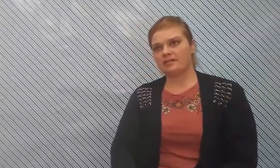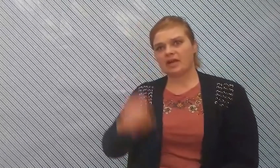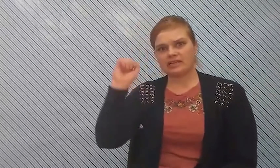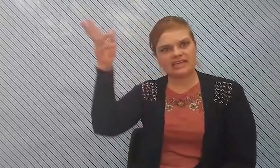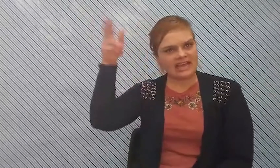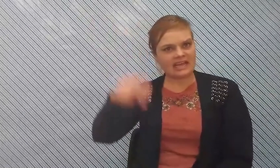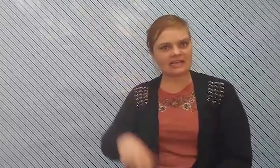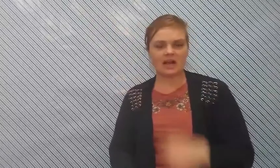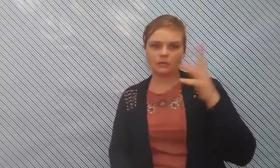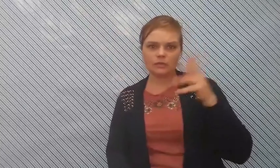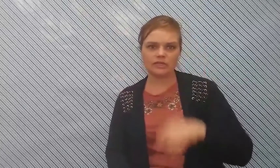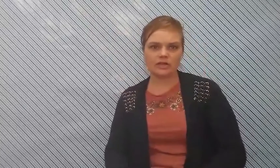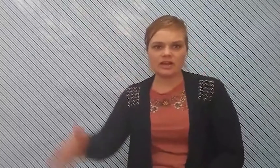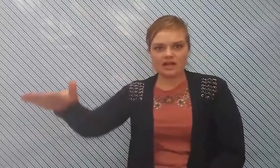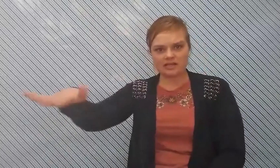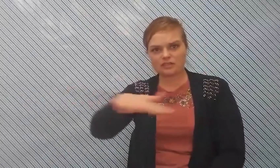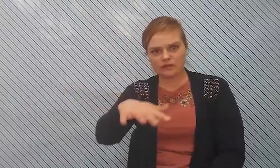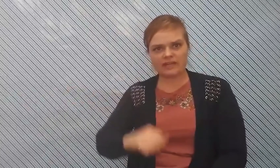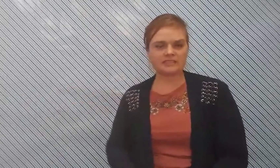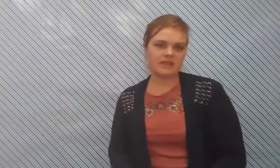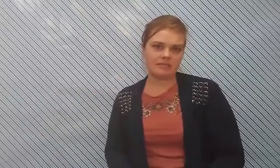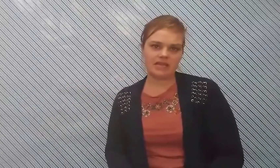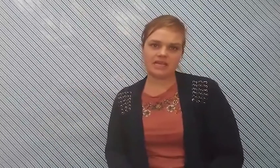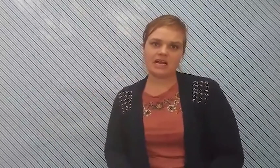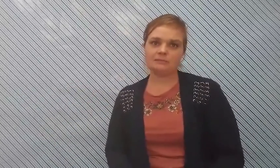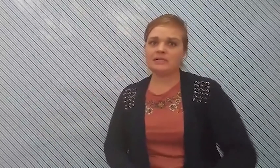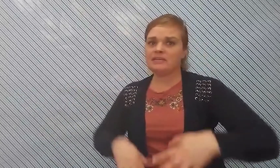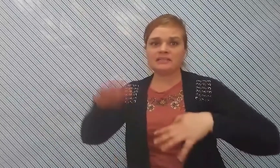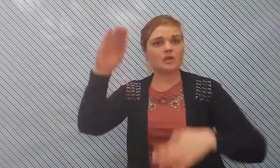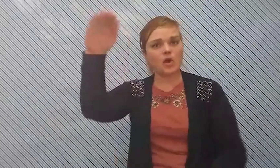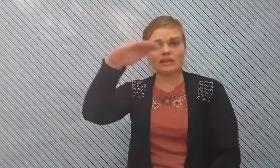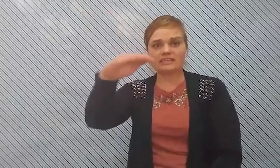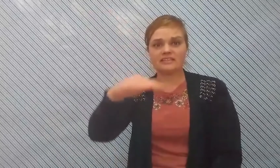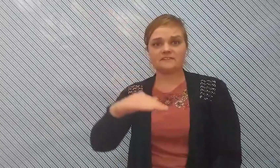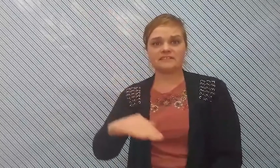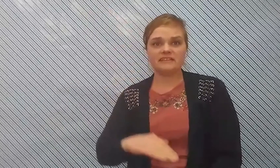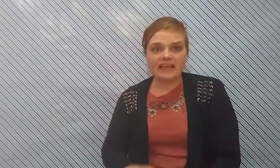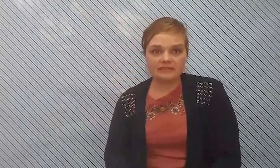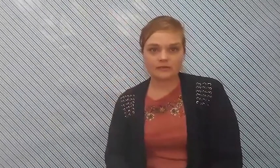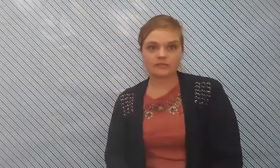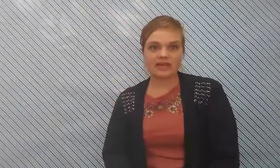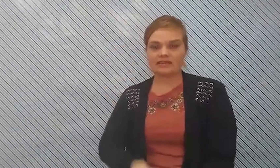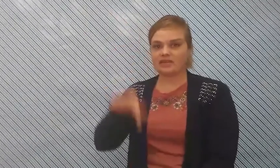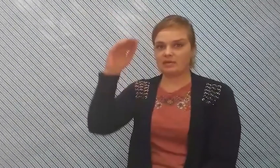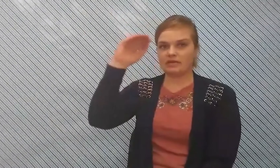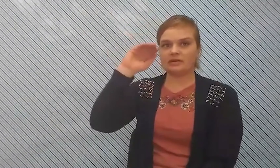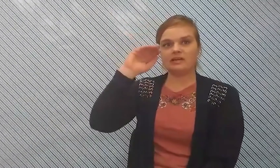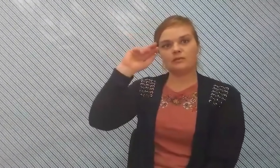a king a ruler uh servants maybe um then we're all at different levels right and maybe we we